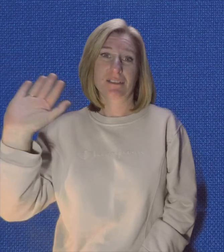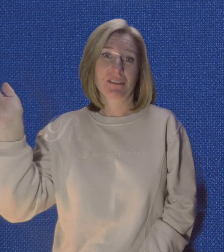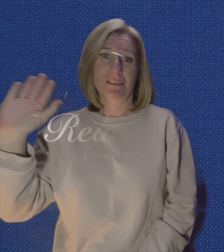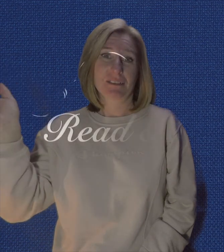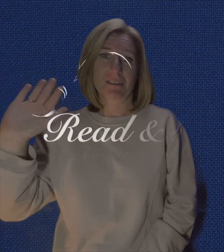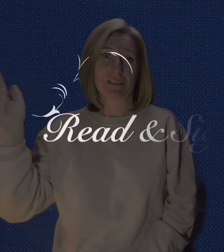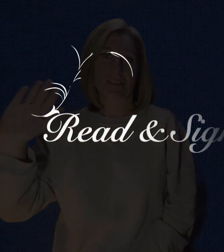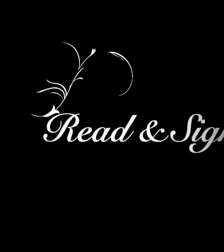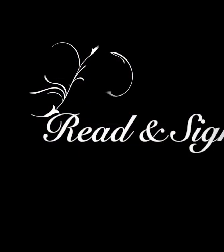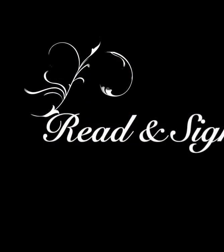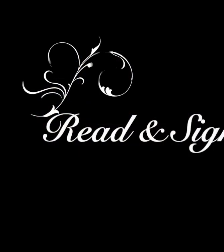Bye.